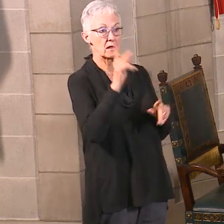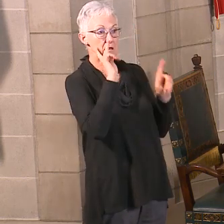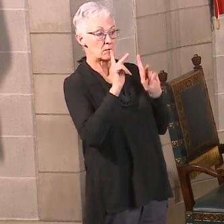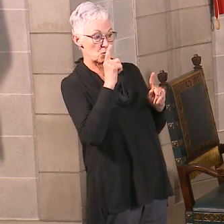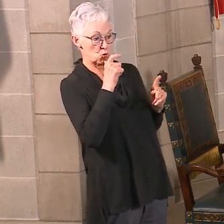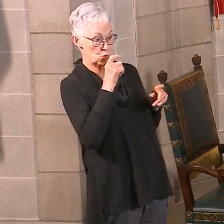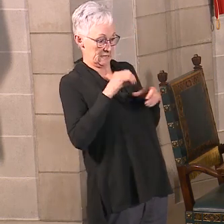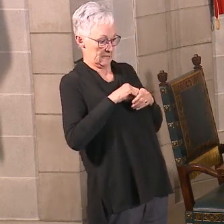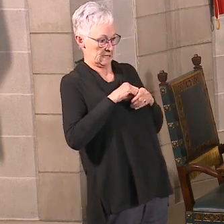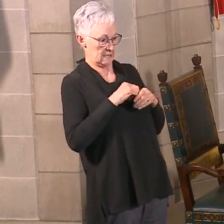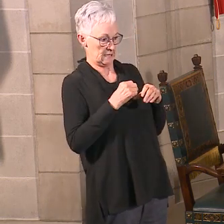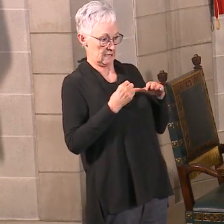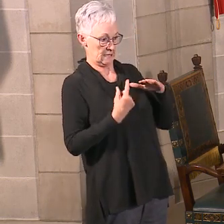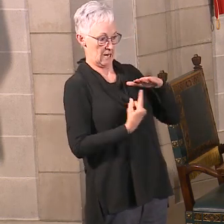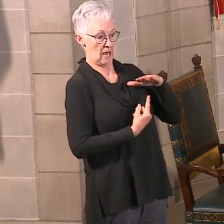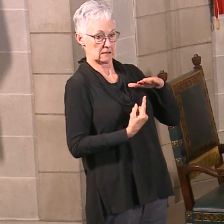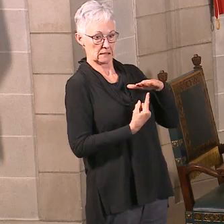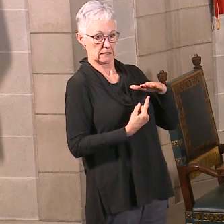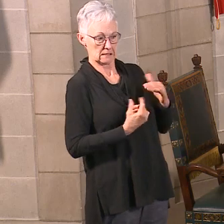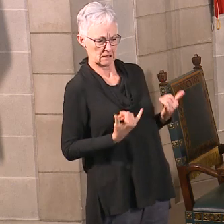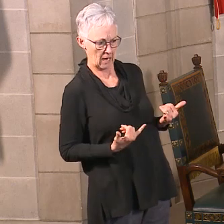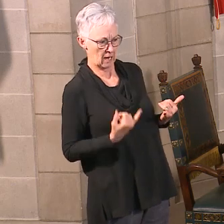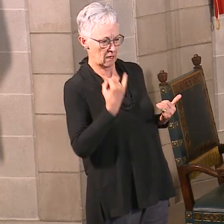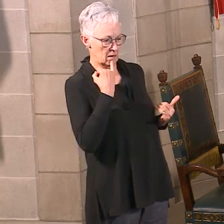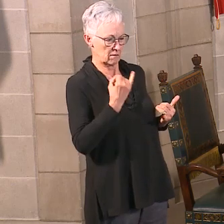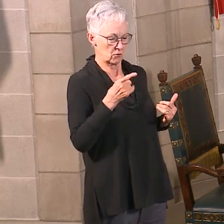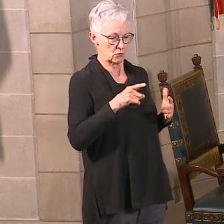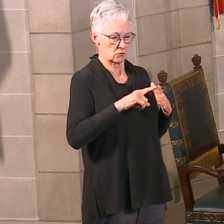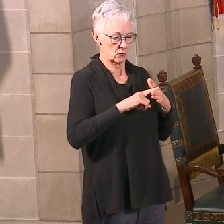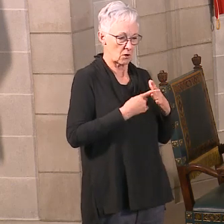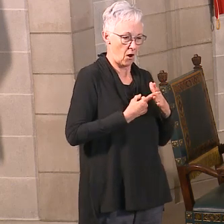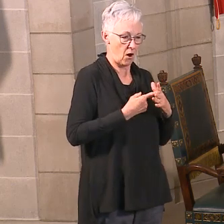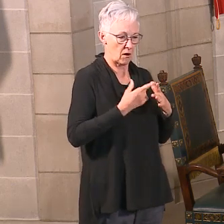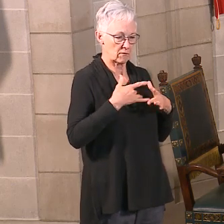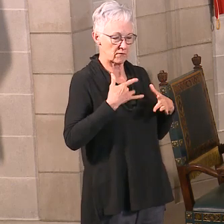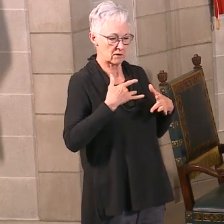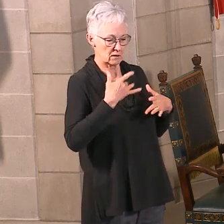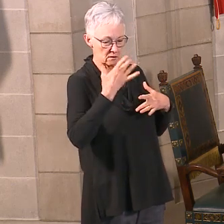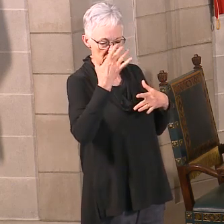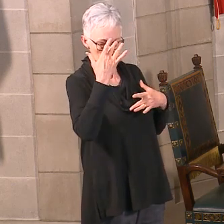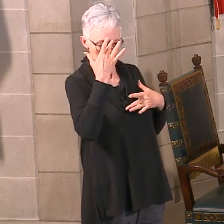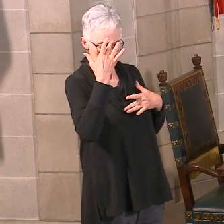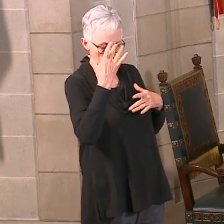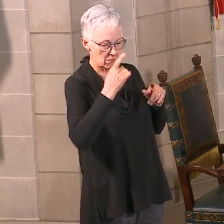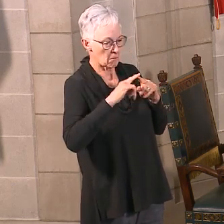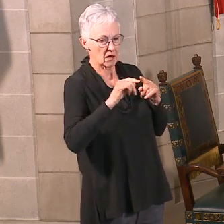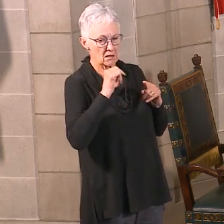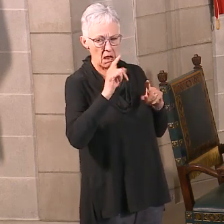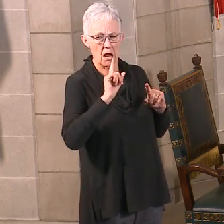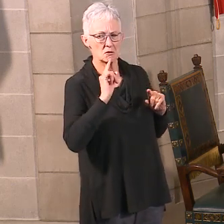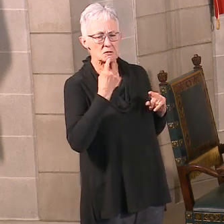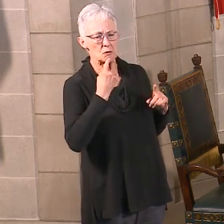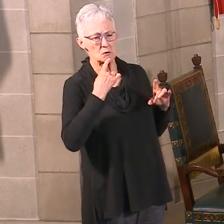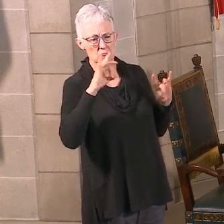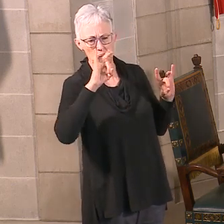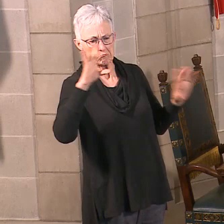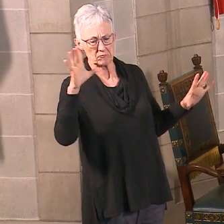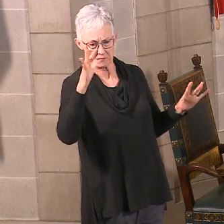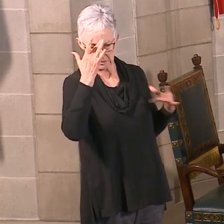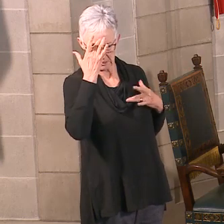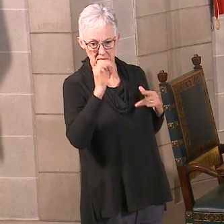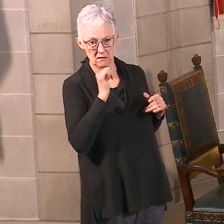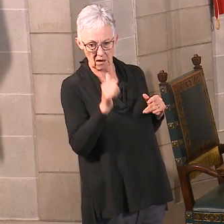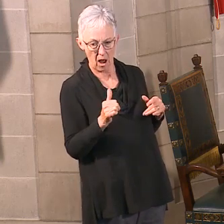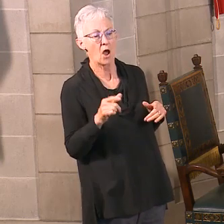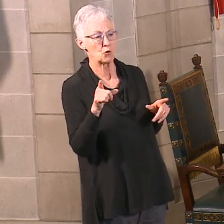If you're starting to show symptoms and they're mild symptoms such that you don't have to go to the hospital, this would be another place where you could